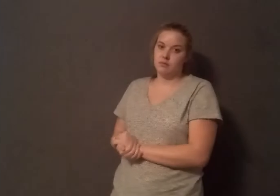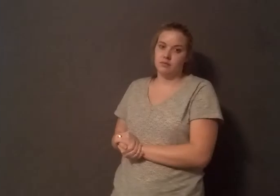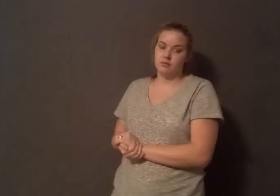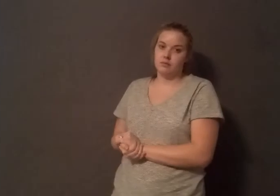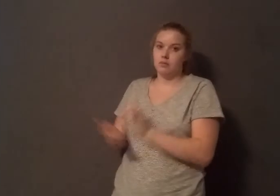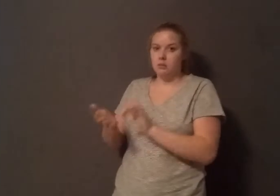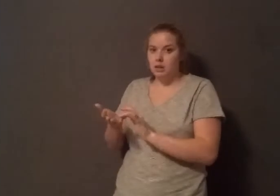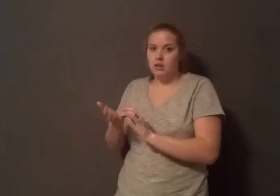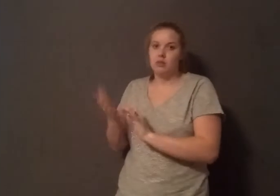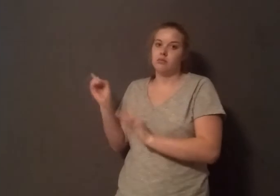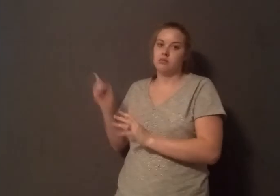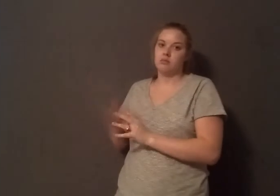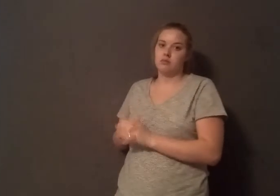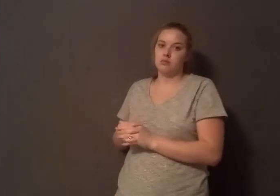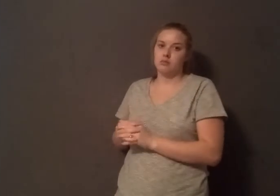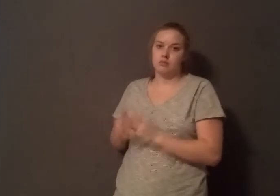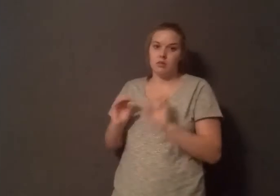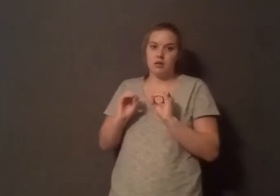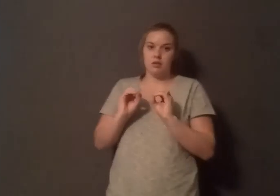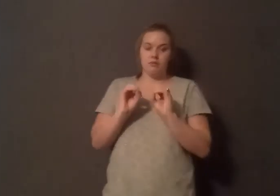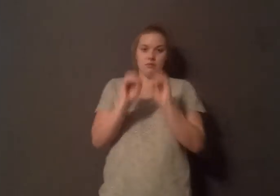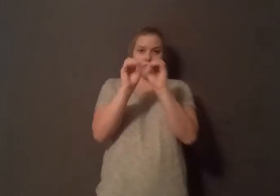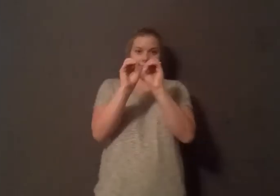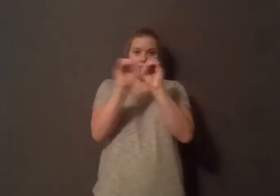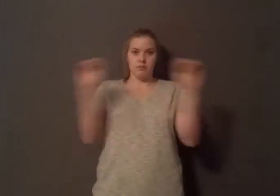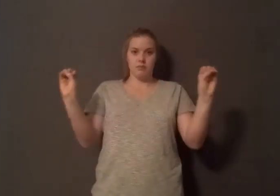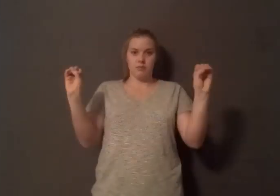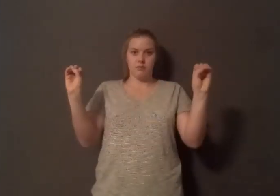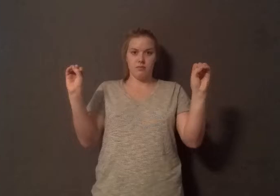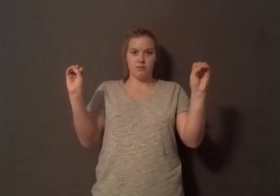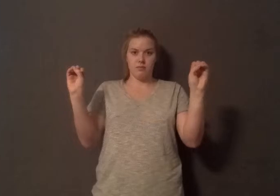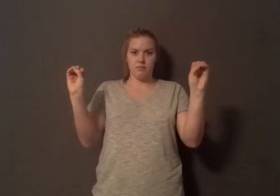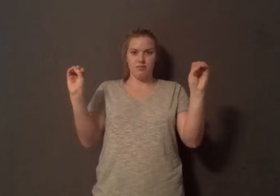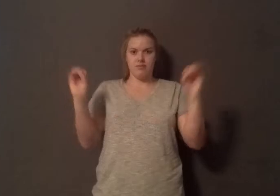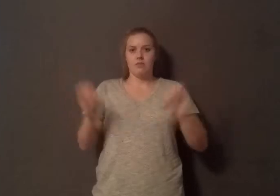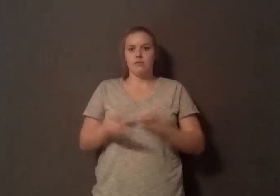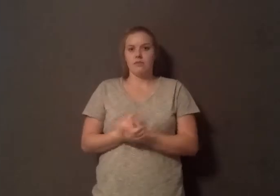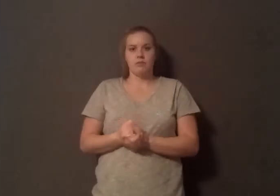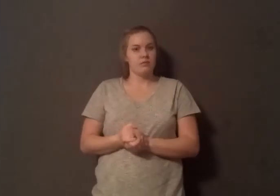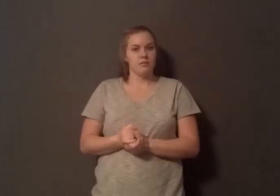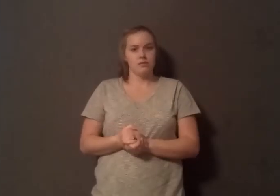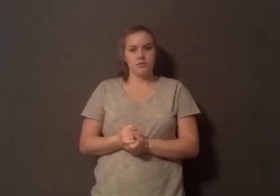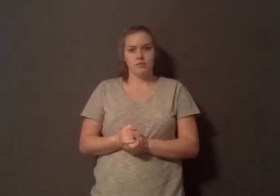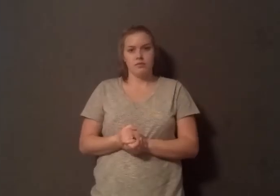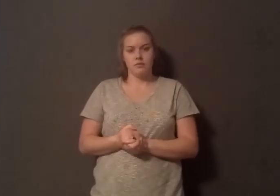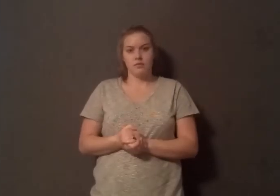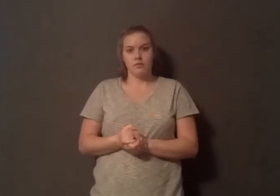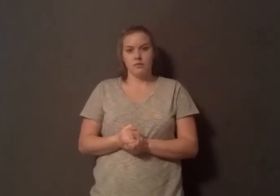medication, none of which has one solitary single thing to do with the causation of the illness.